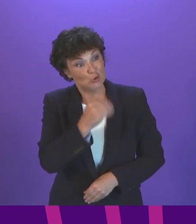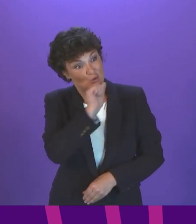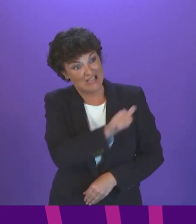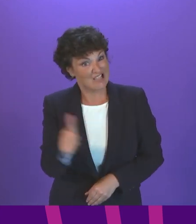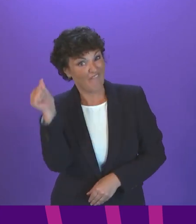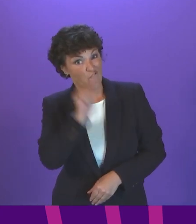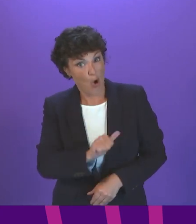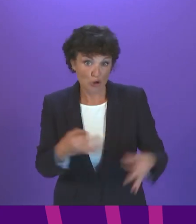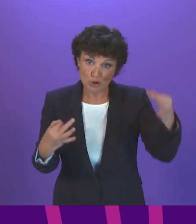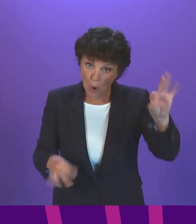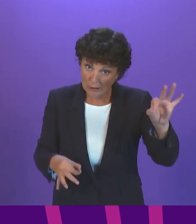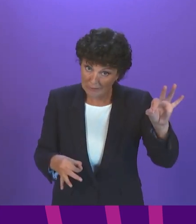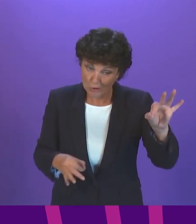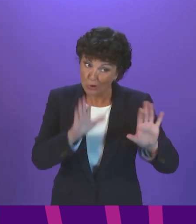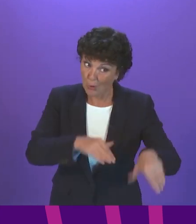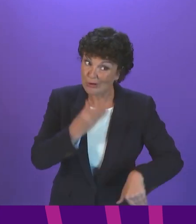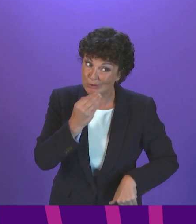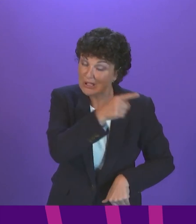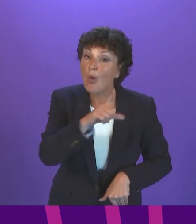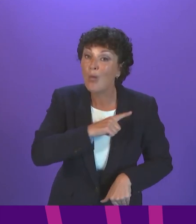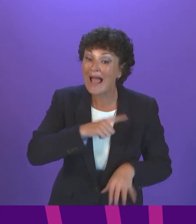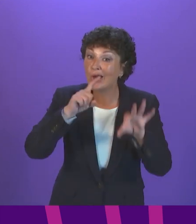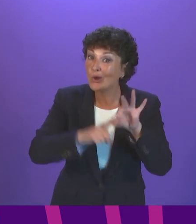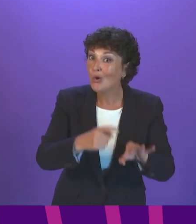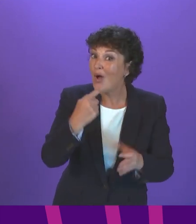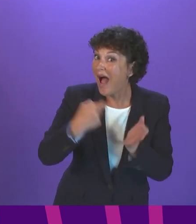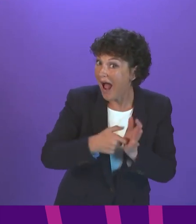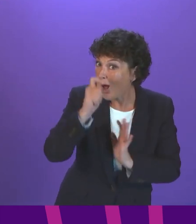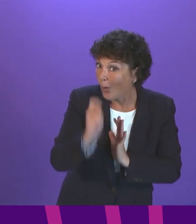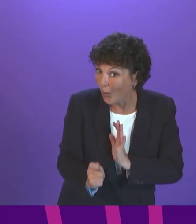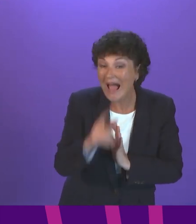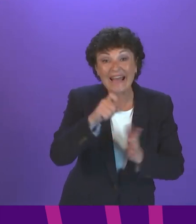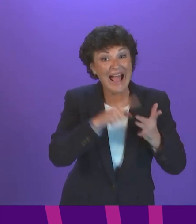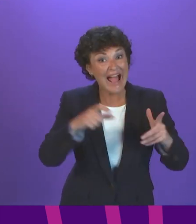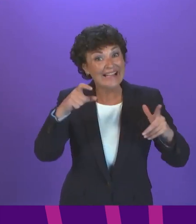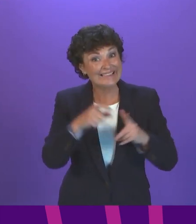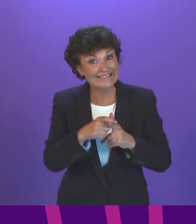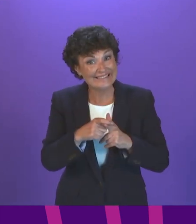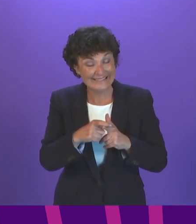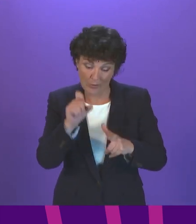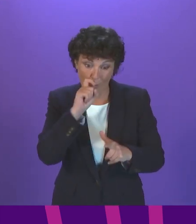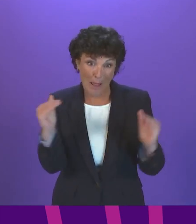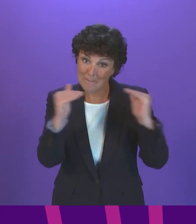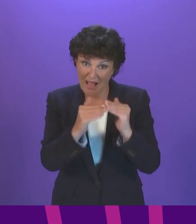has just admitted to having because the QR code and his ID documents will probably find him out.